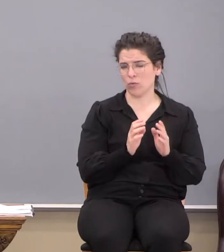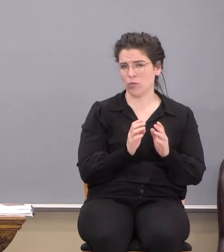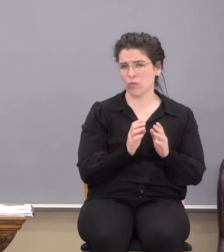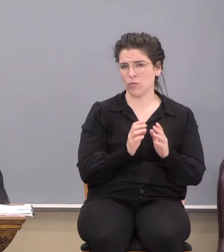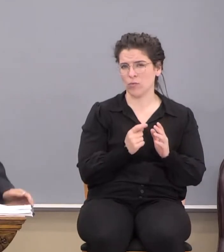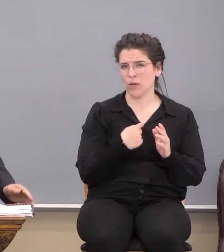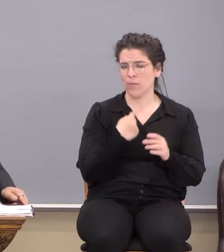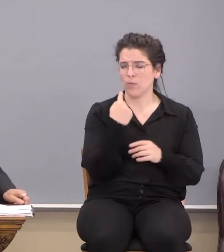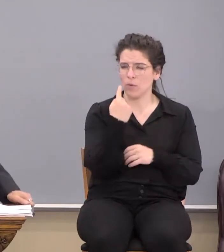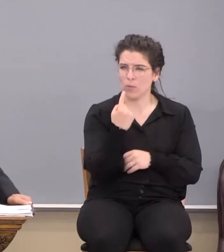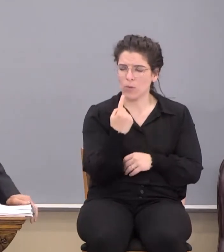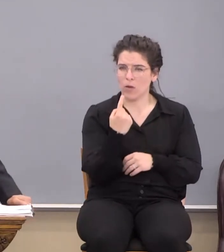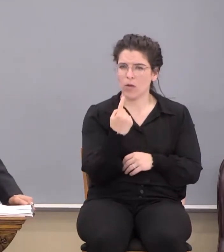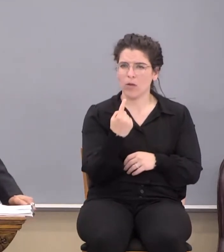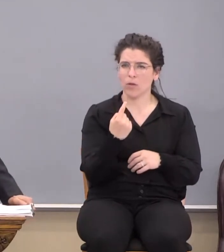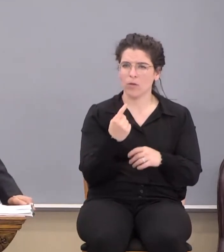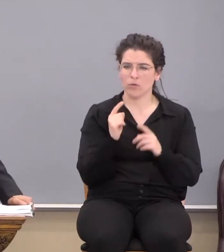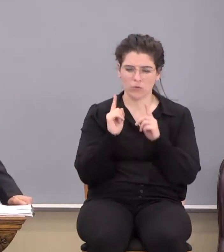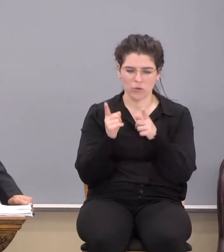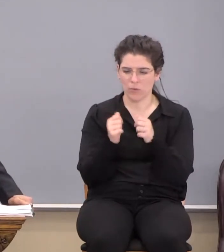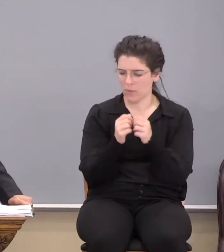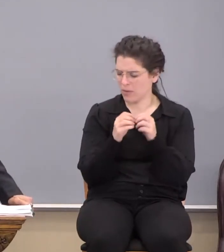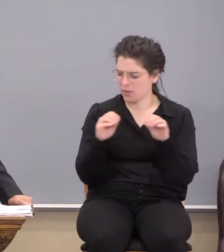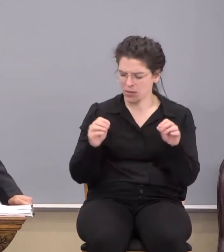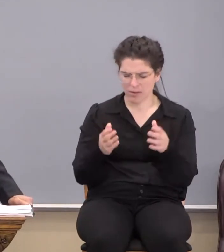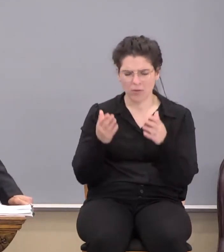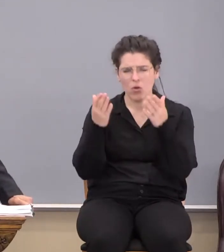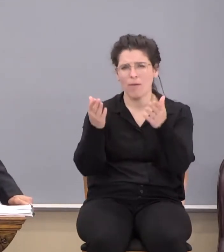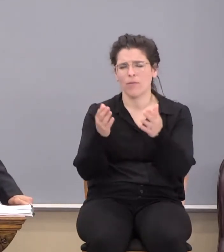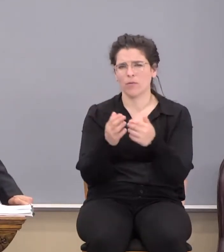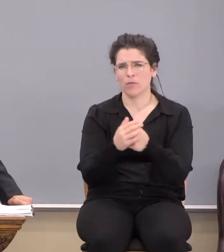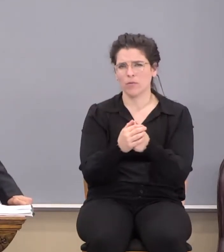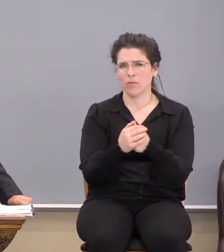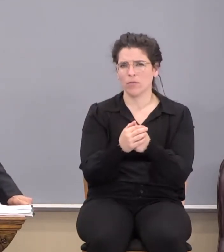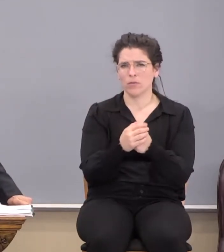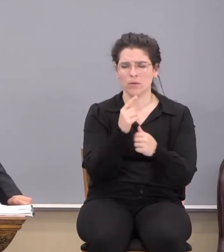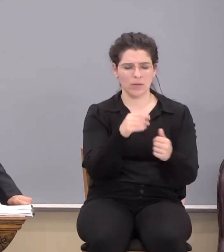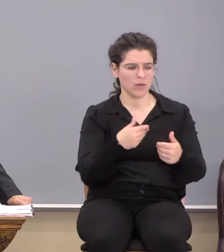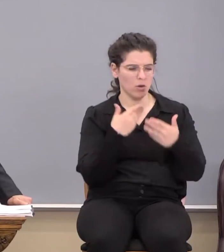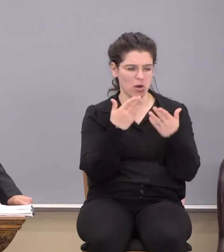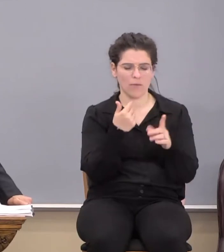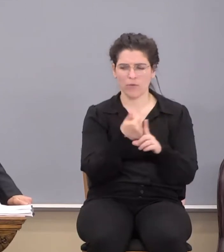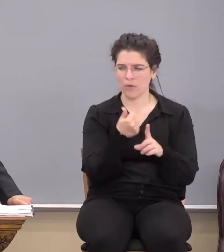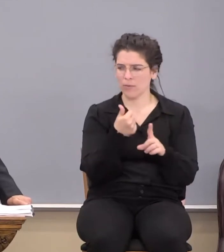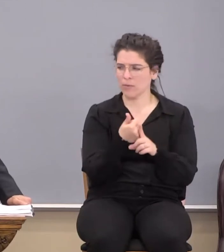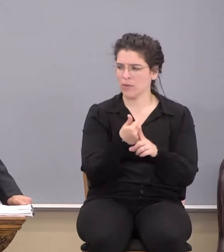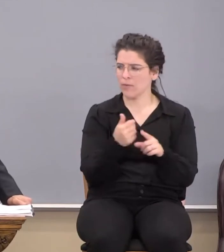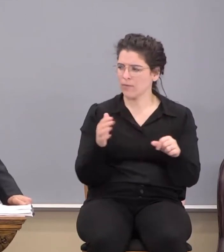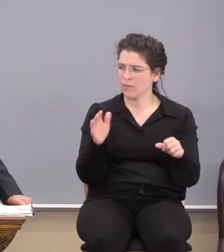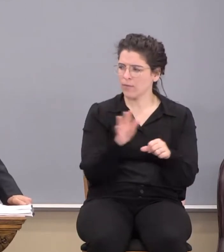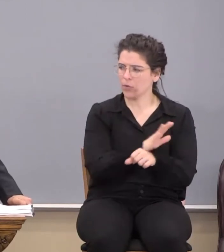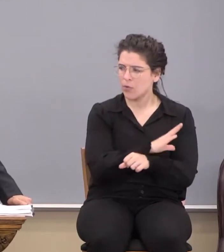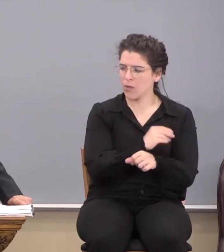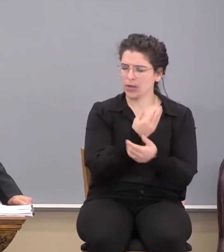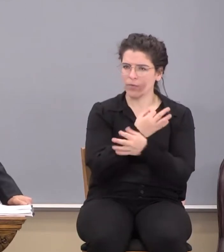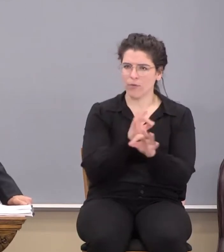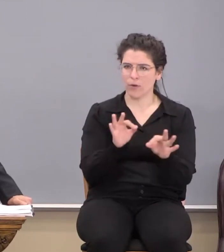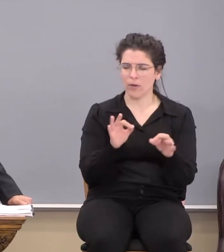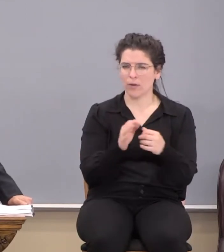I'm the one coming with nothing to offer. And he offered himself full and free.